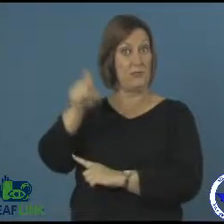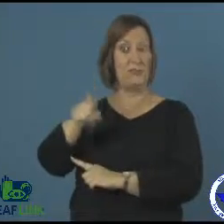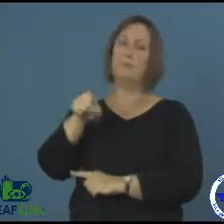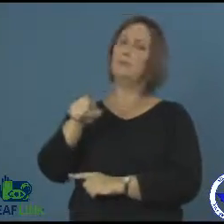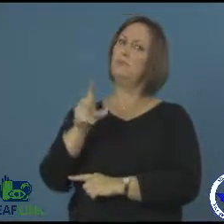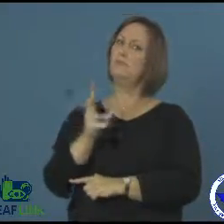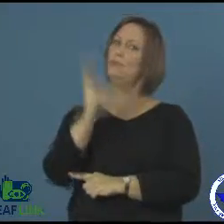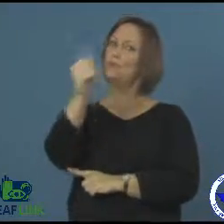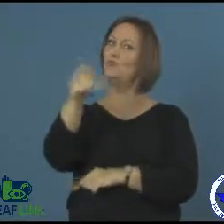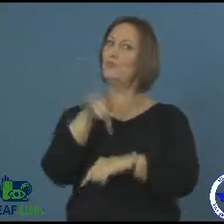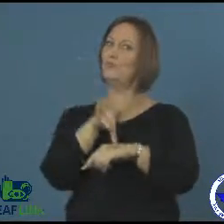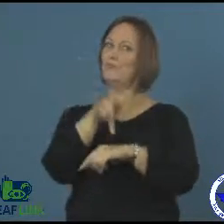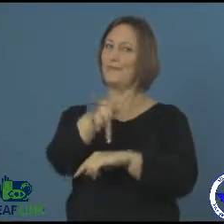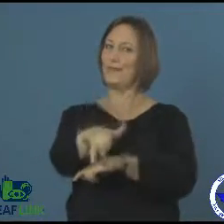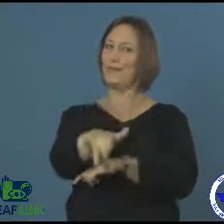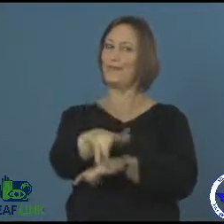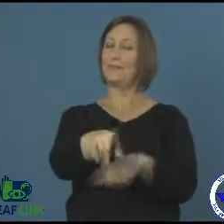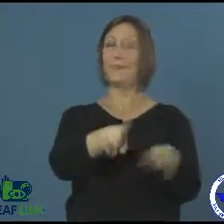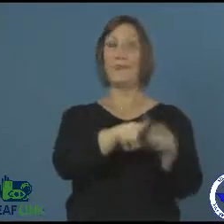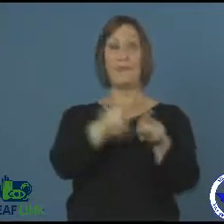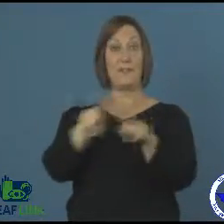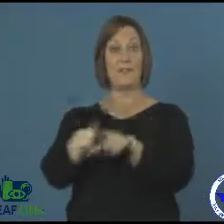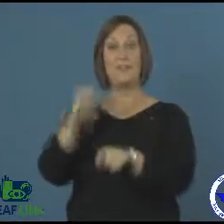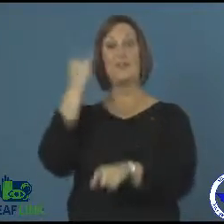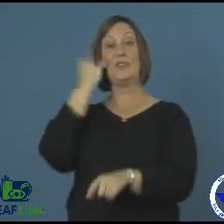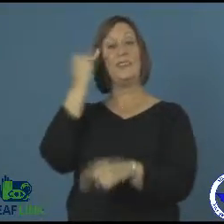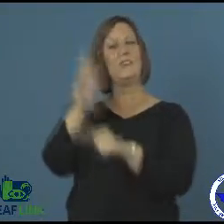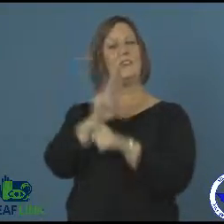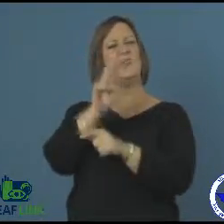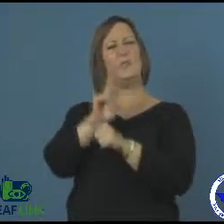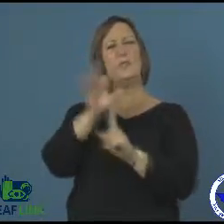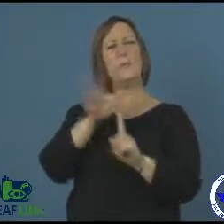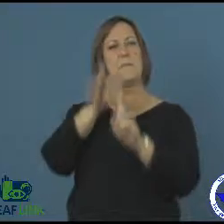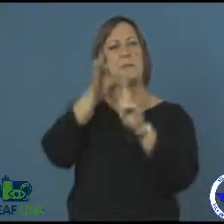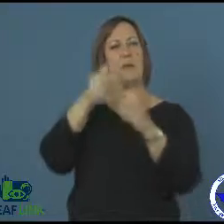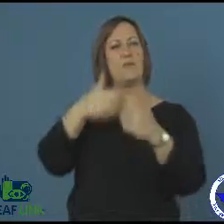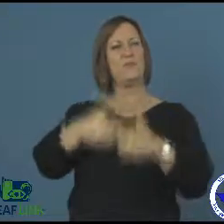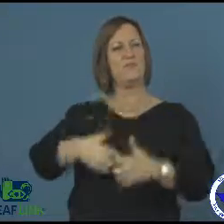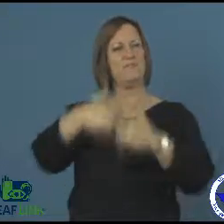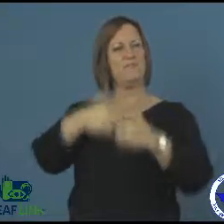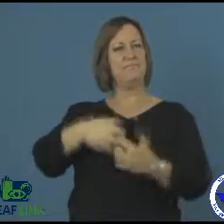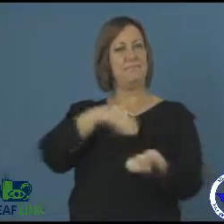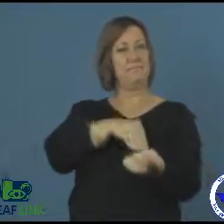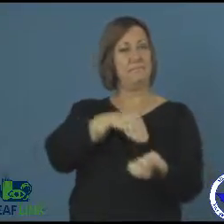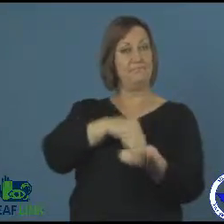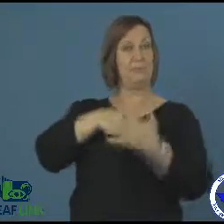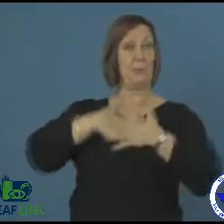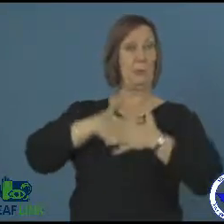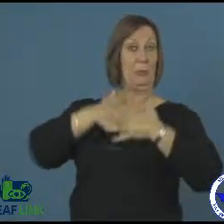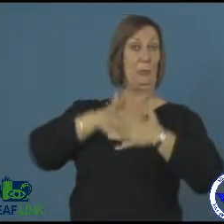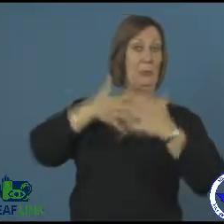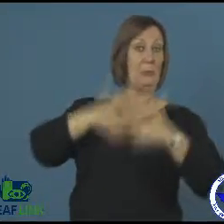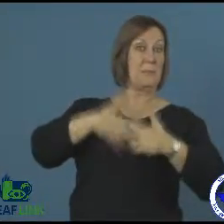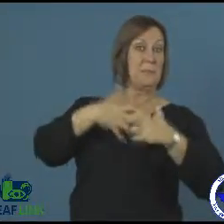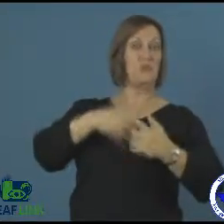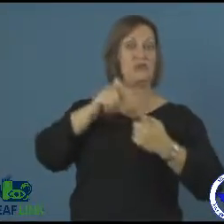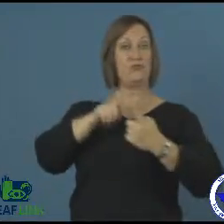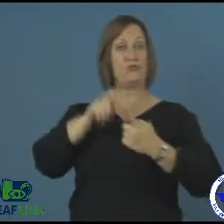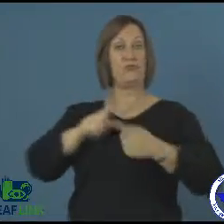ahead of the crowd. If you depend on special medical equipment, you may also want to leave before